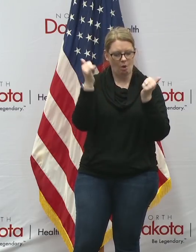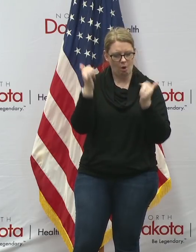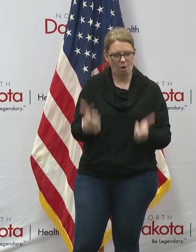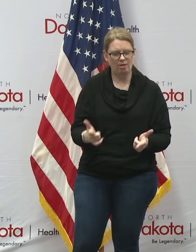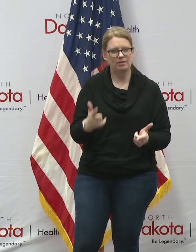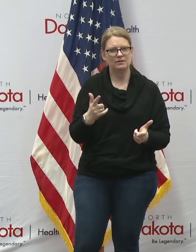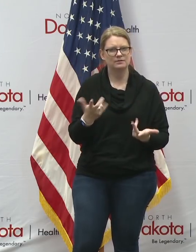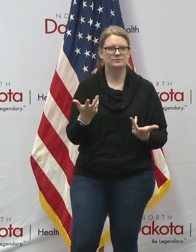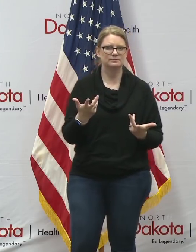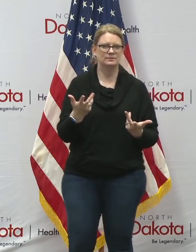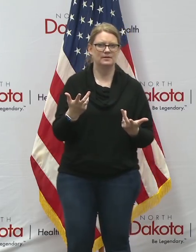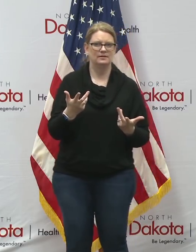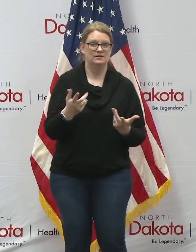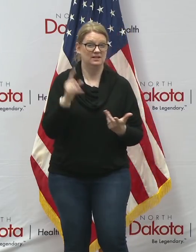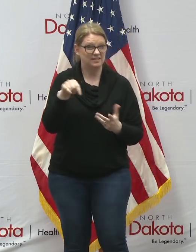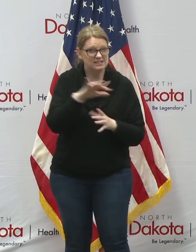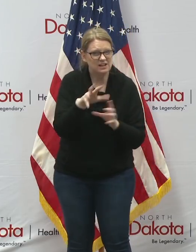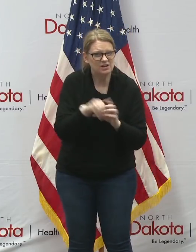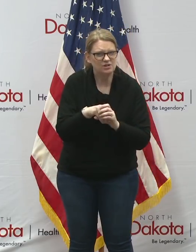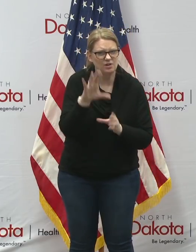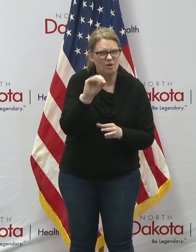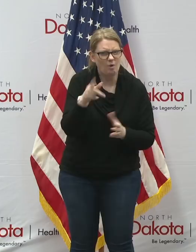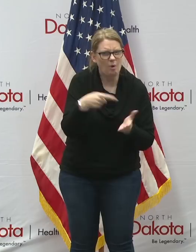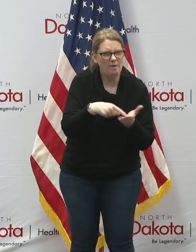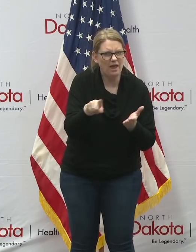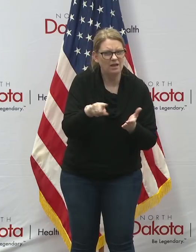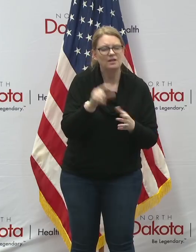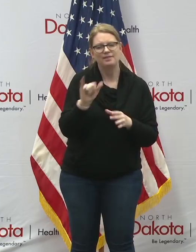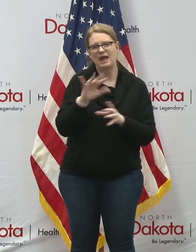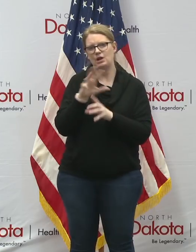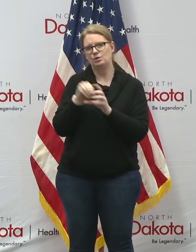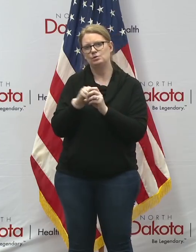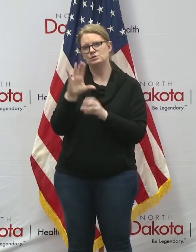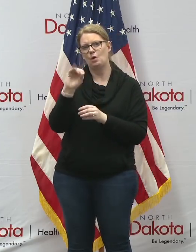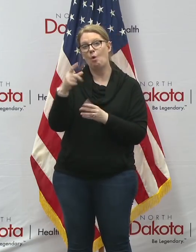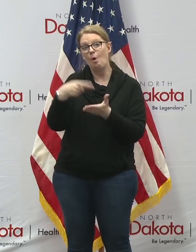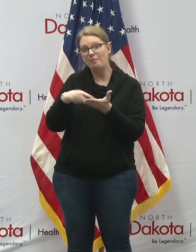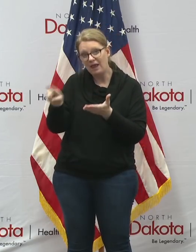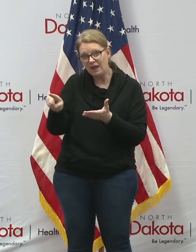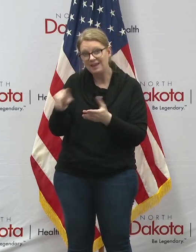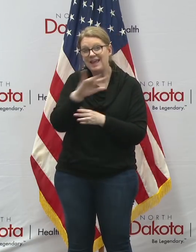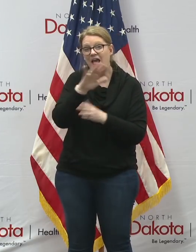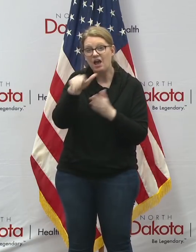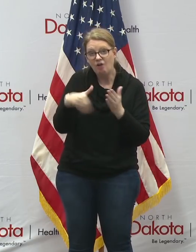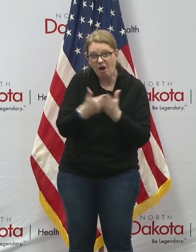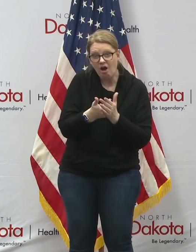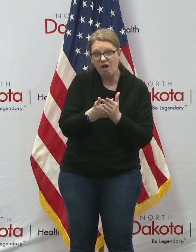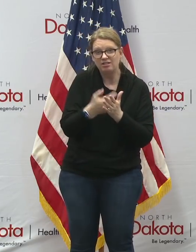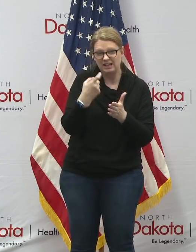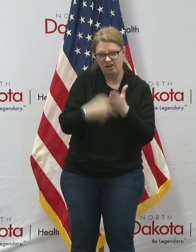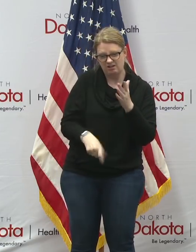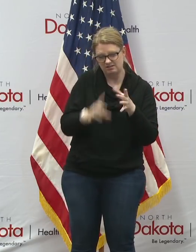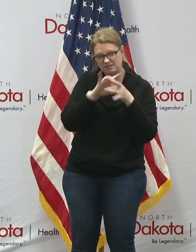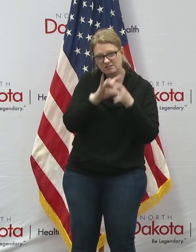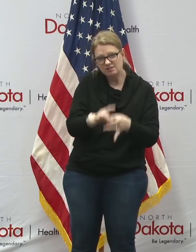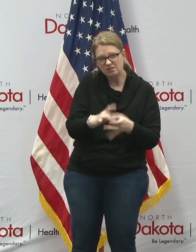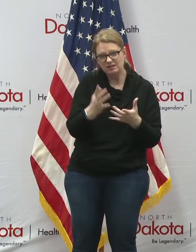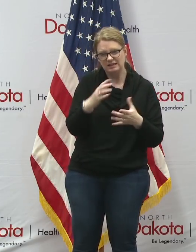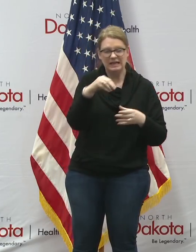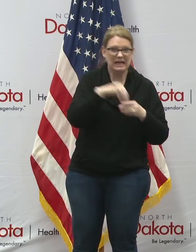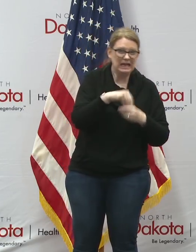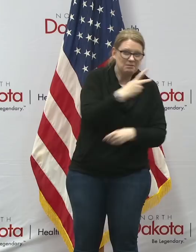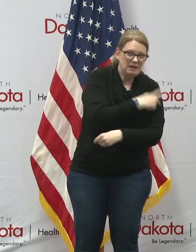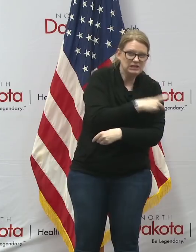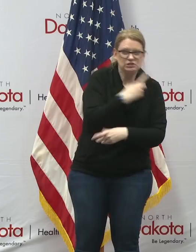to ask again i said hey do they this include their copay yeah this includes the copay so the copay and all out-of-pocket costs uh needing inpatient or